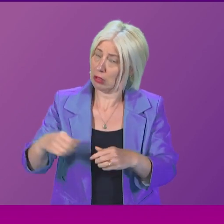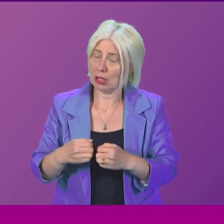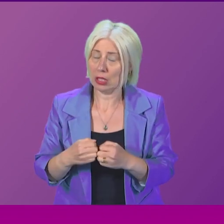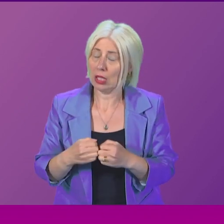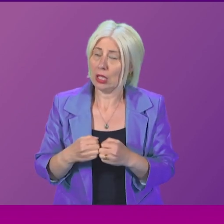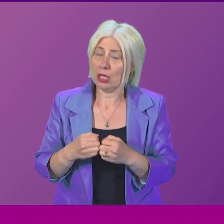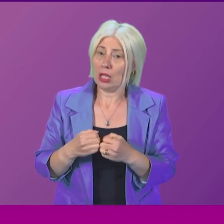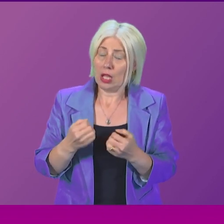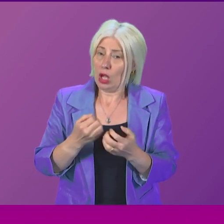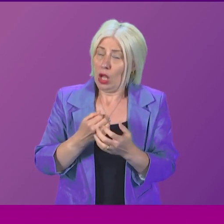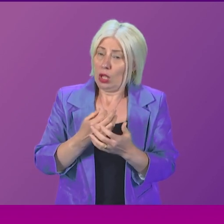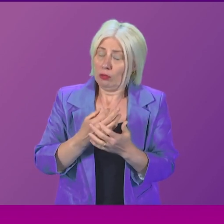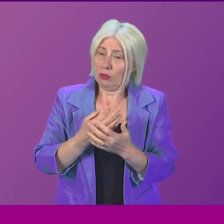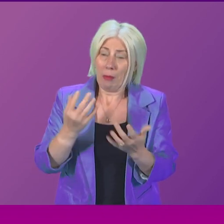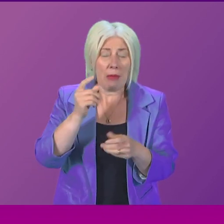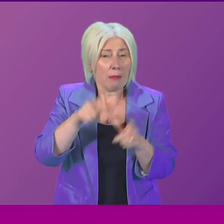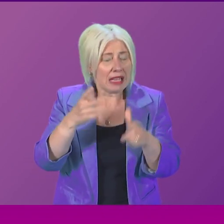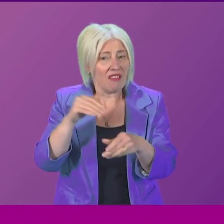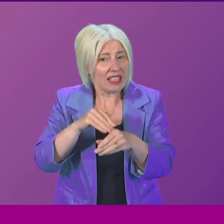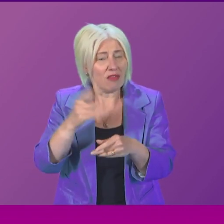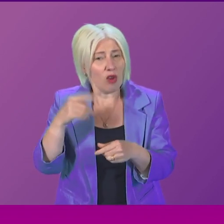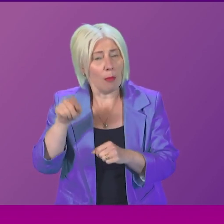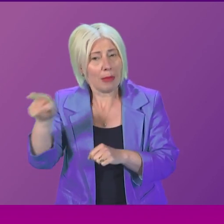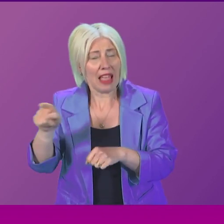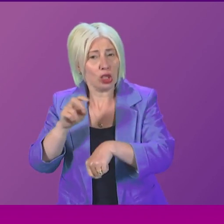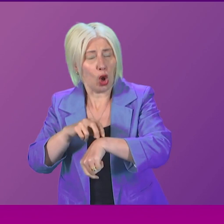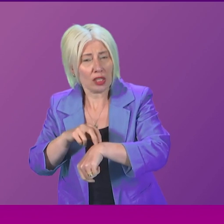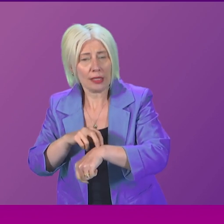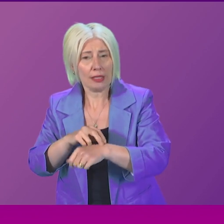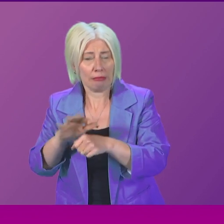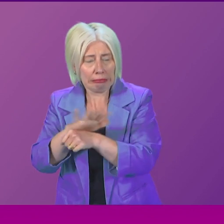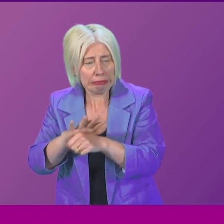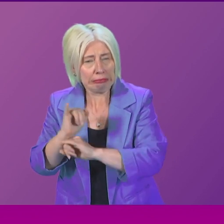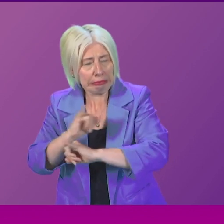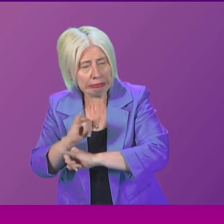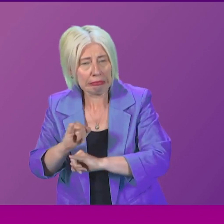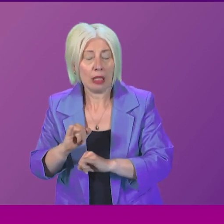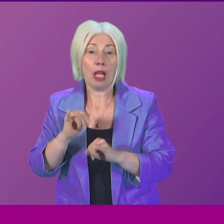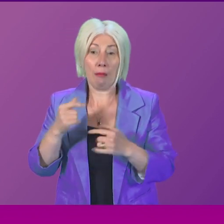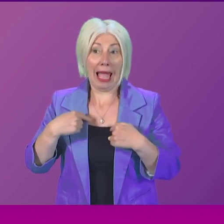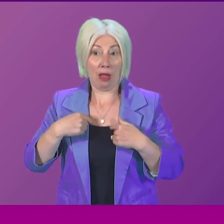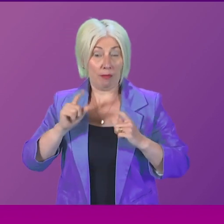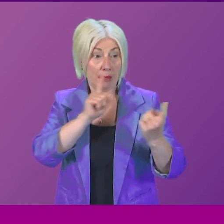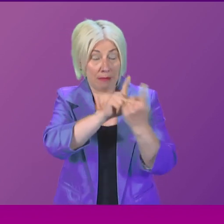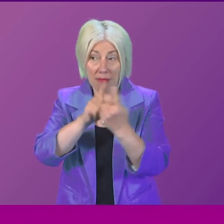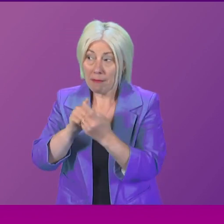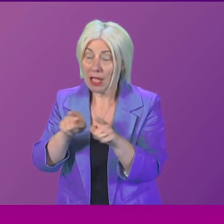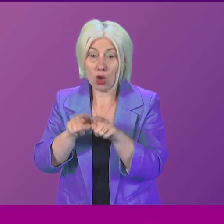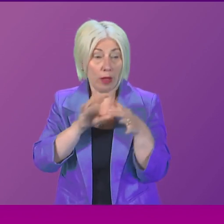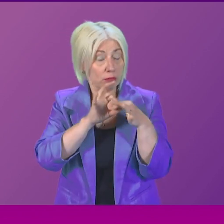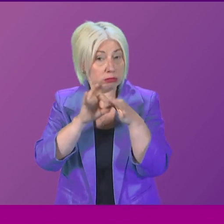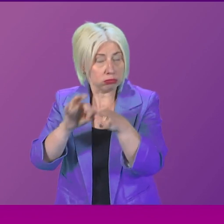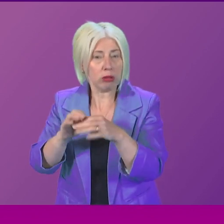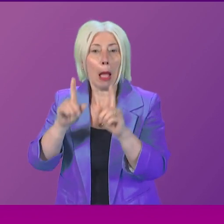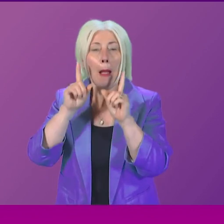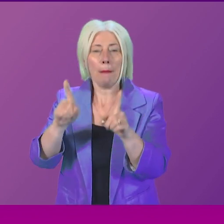and Mr Kelly, two patients who I have met and that we will continue to engage with. In terms of the specific issues